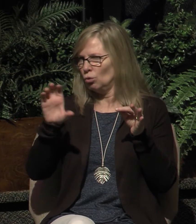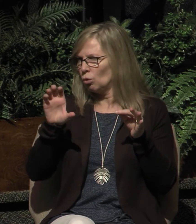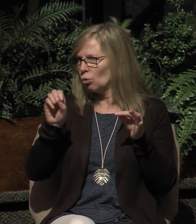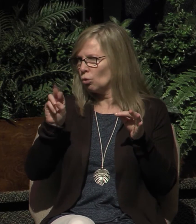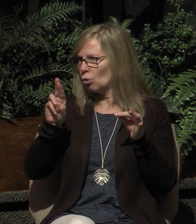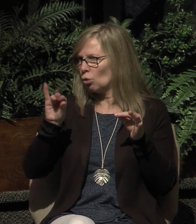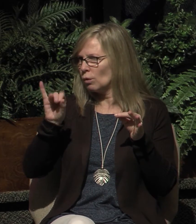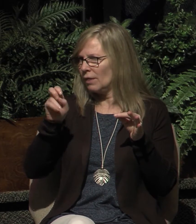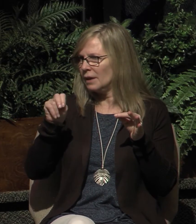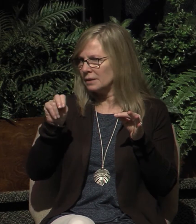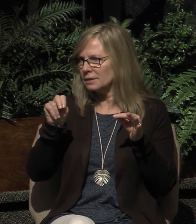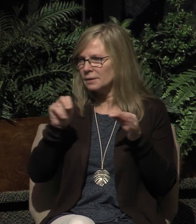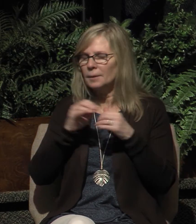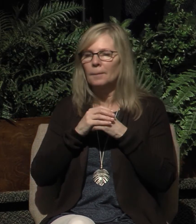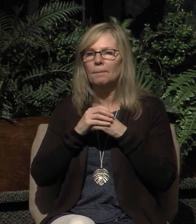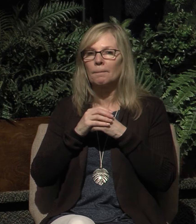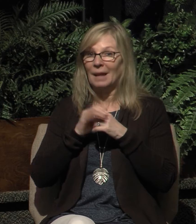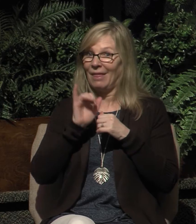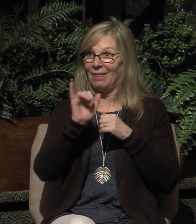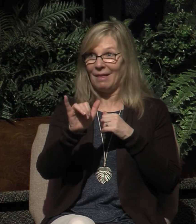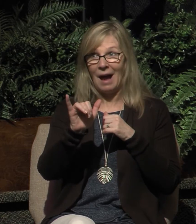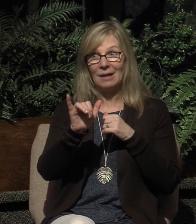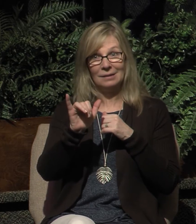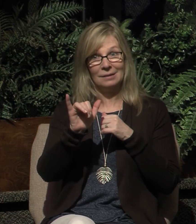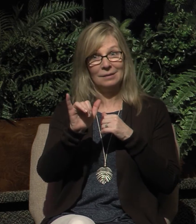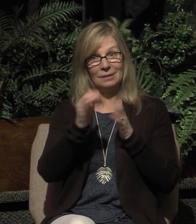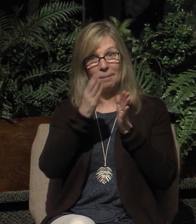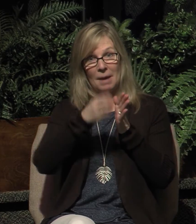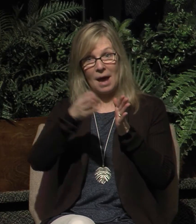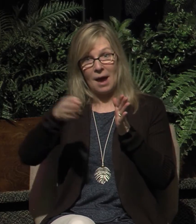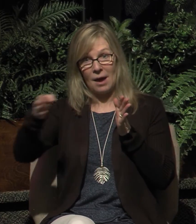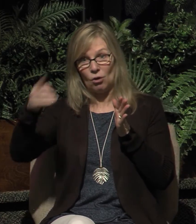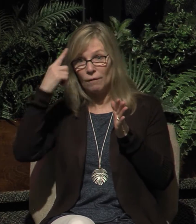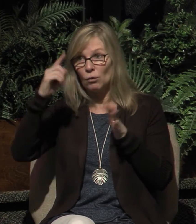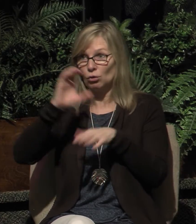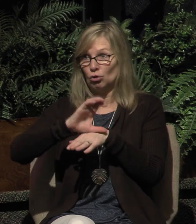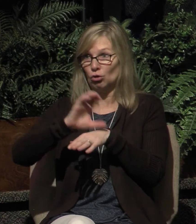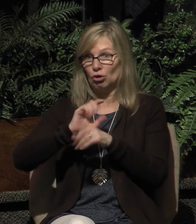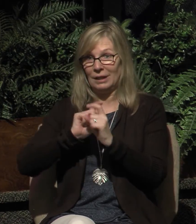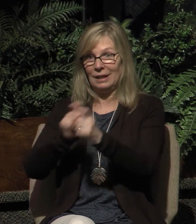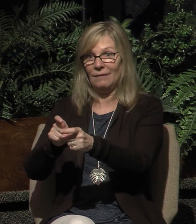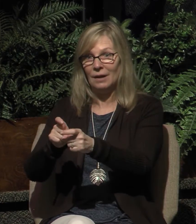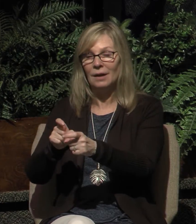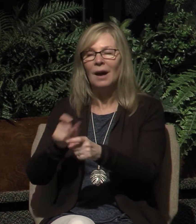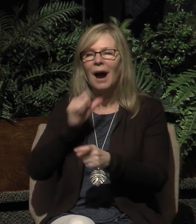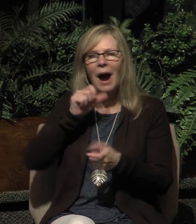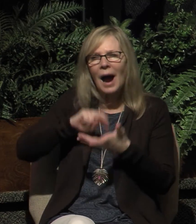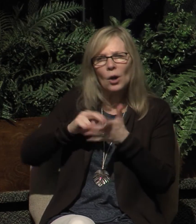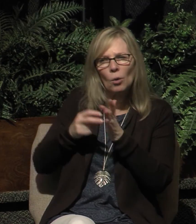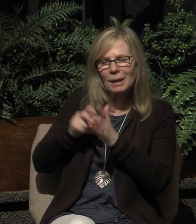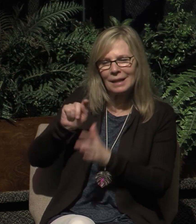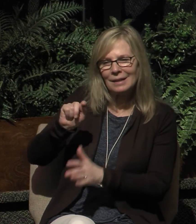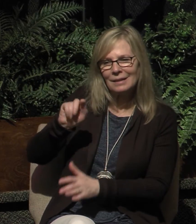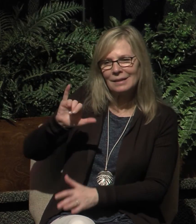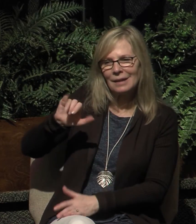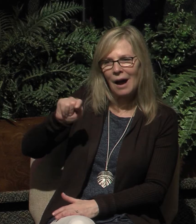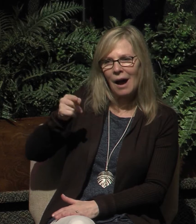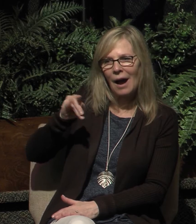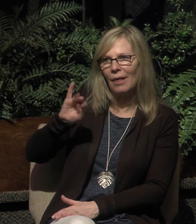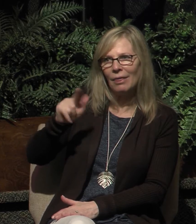for New Testament church giving. I might say before I even read this, it's not tithing. Tithing is an Old Testament law.